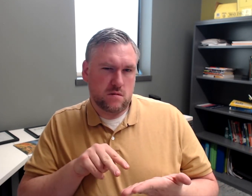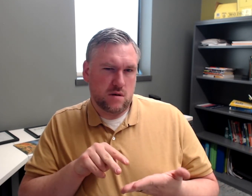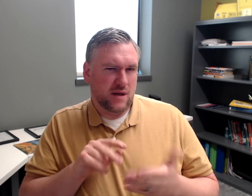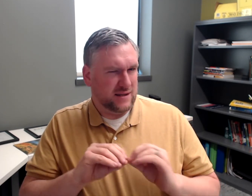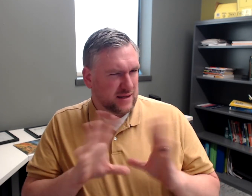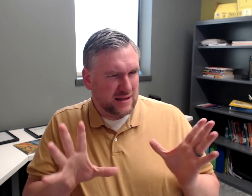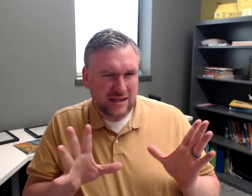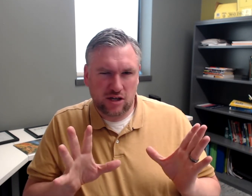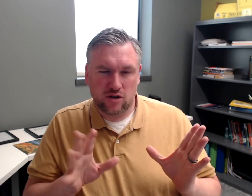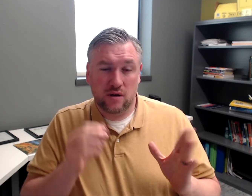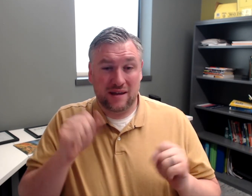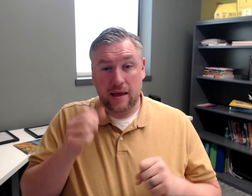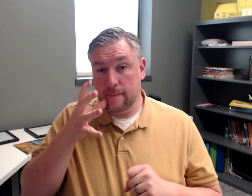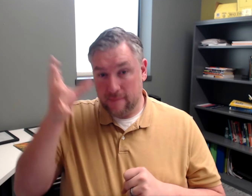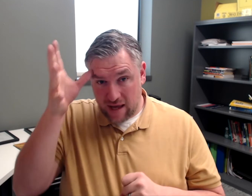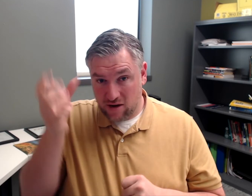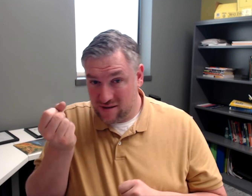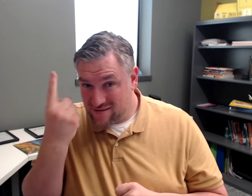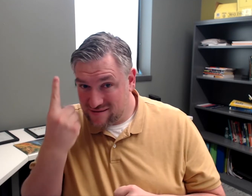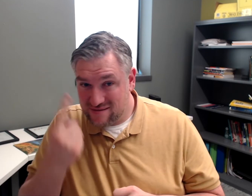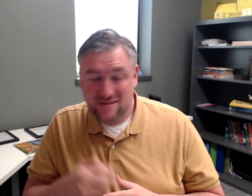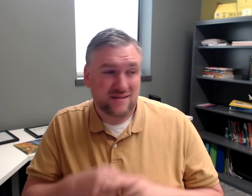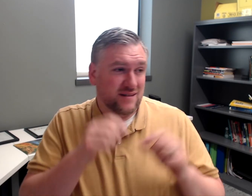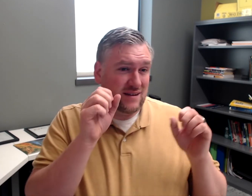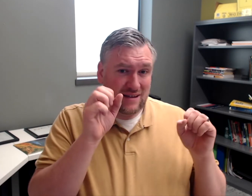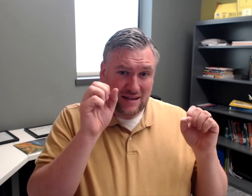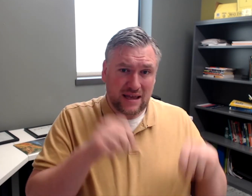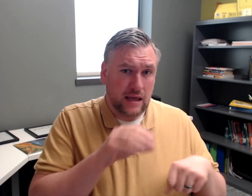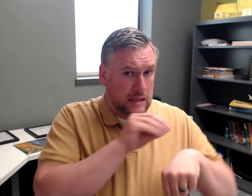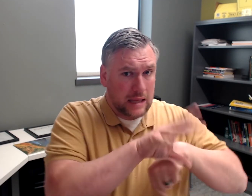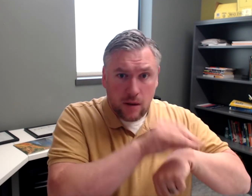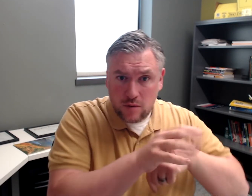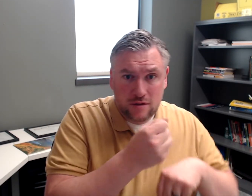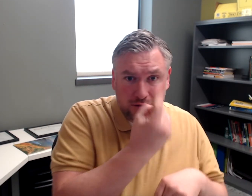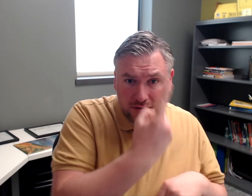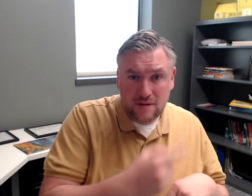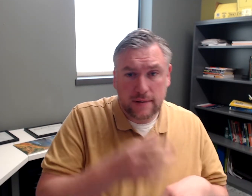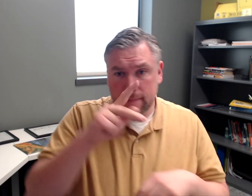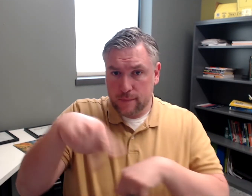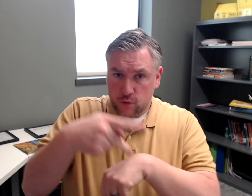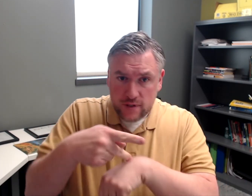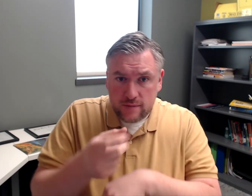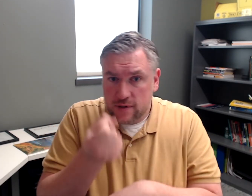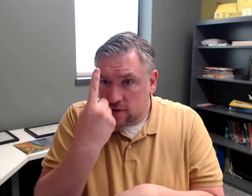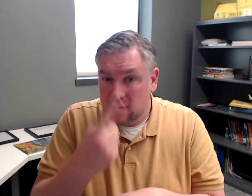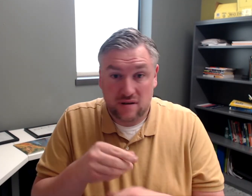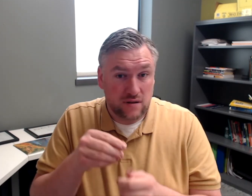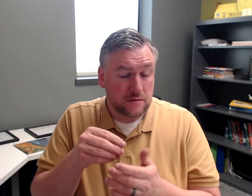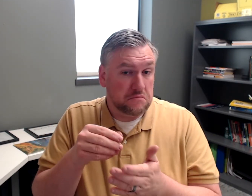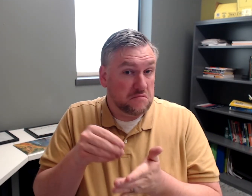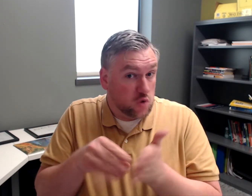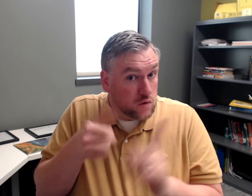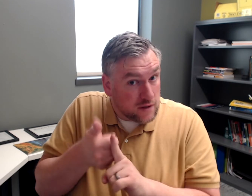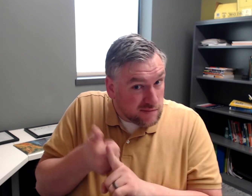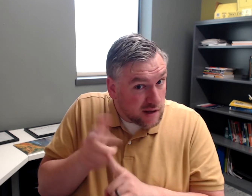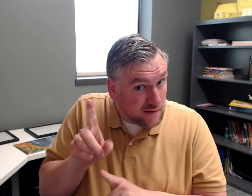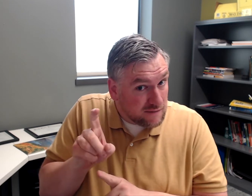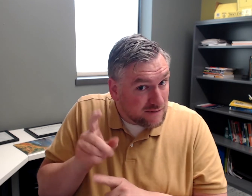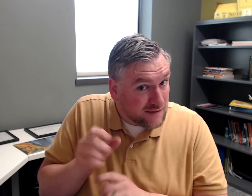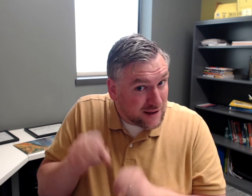When you're writing a goal, it's got to be clear. Will parents understand it? Can the counselor understand it? Can the principal understand it? Can the